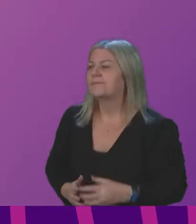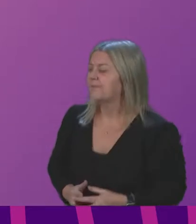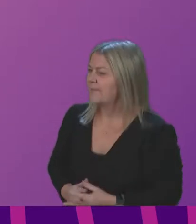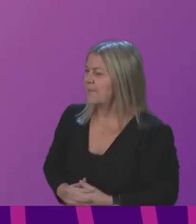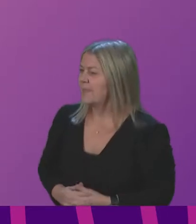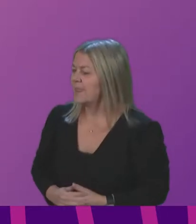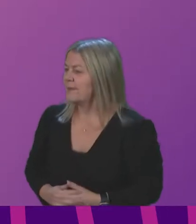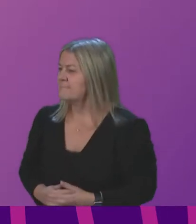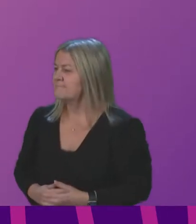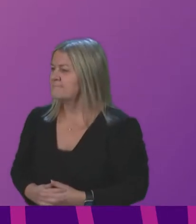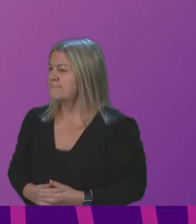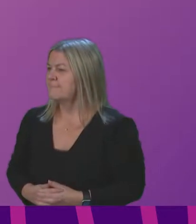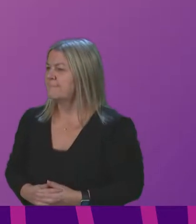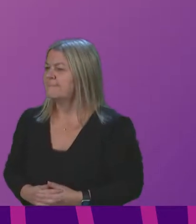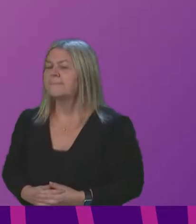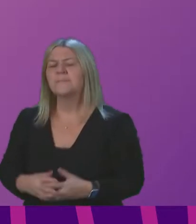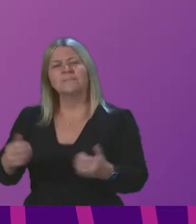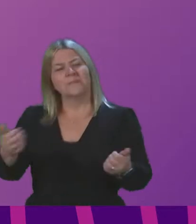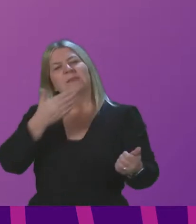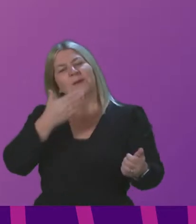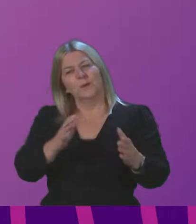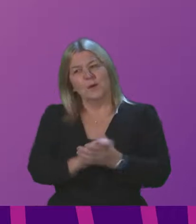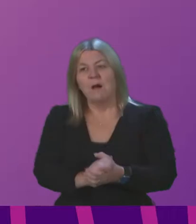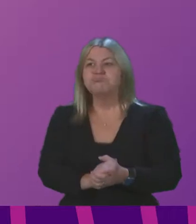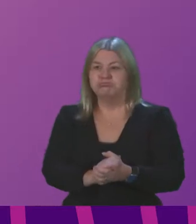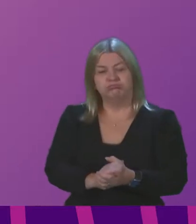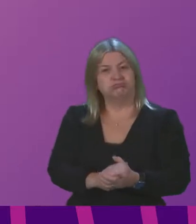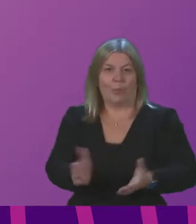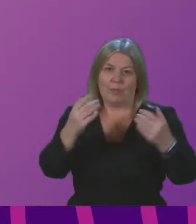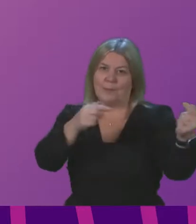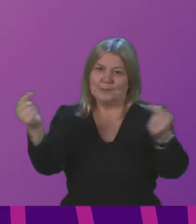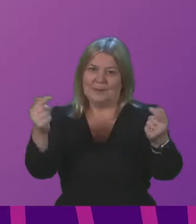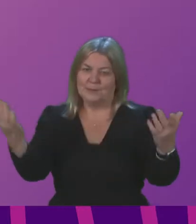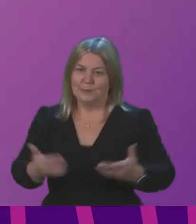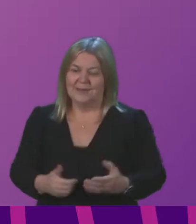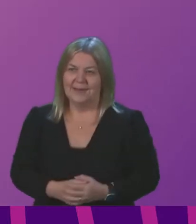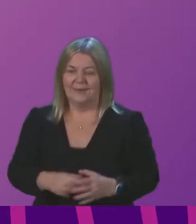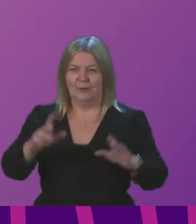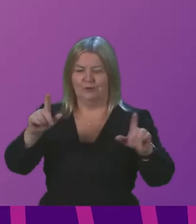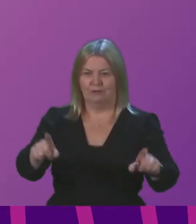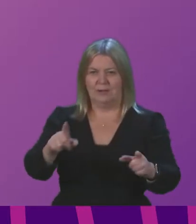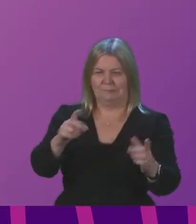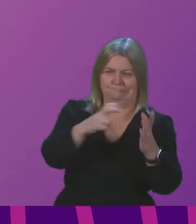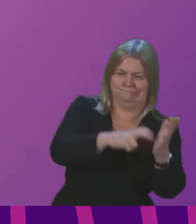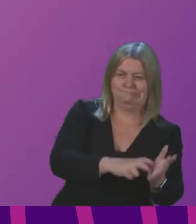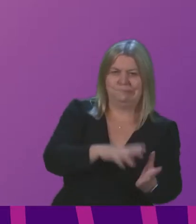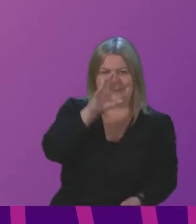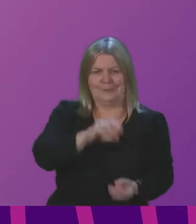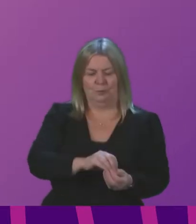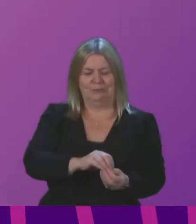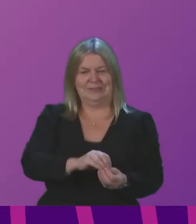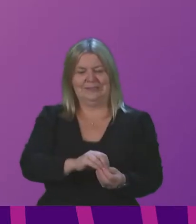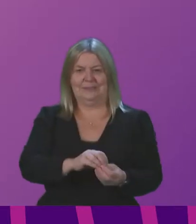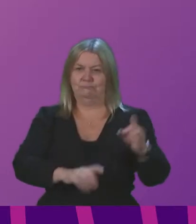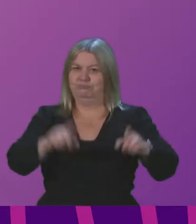Thank you, Presiding Officer. It a very welcome debate today and I have to say trying to sum it up in a huge scope of the variety